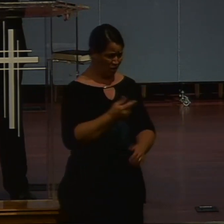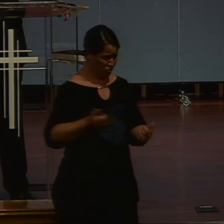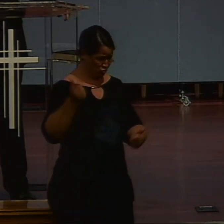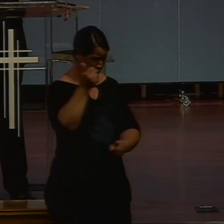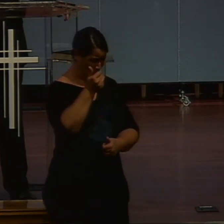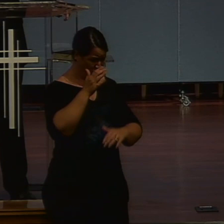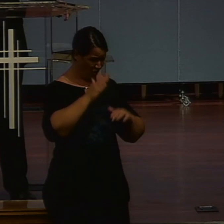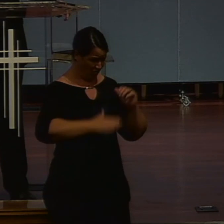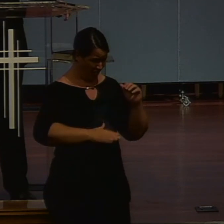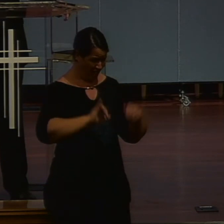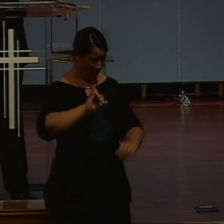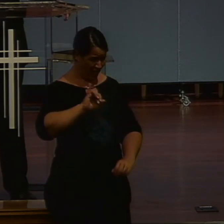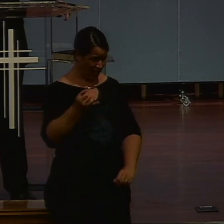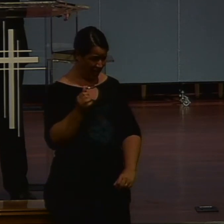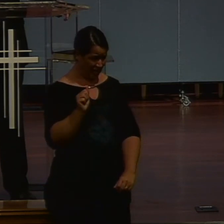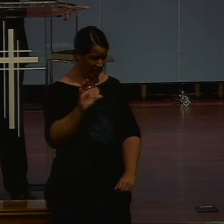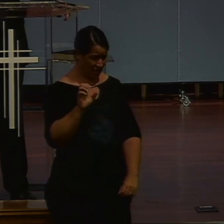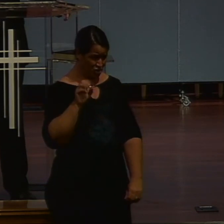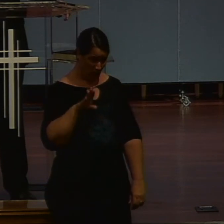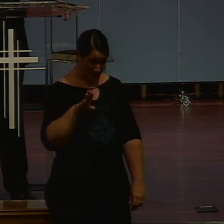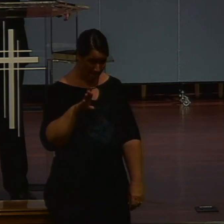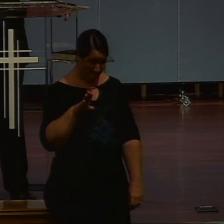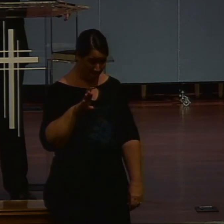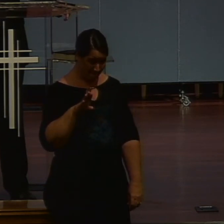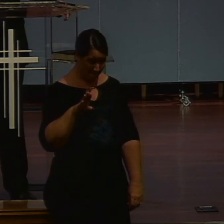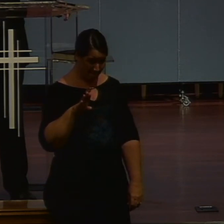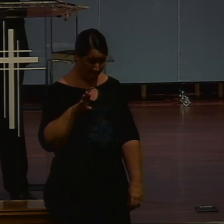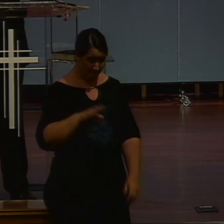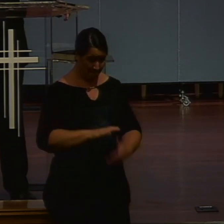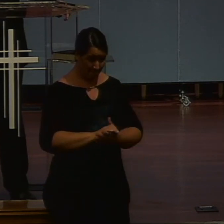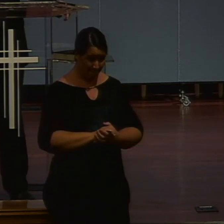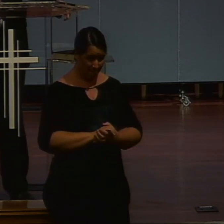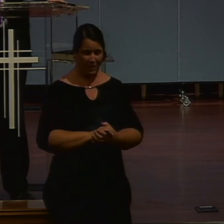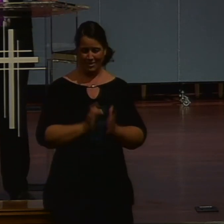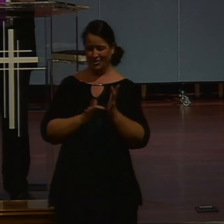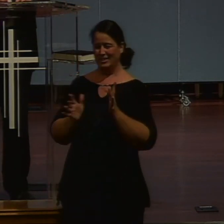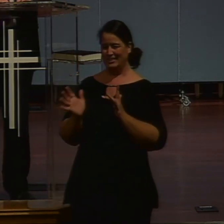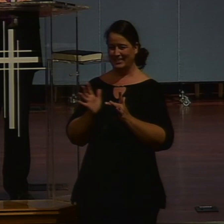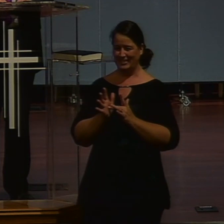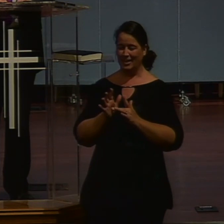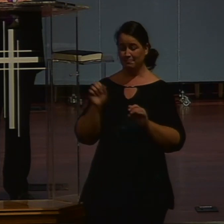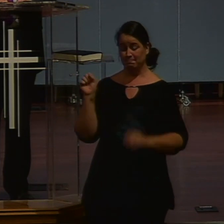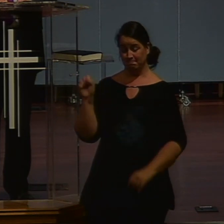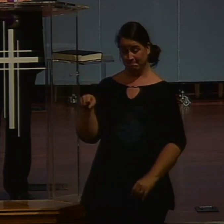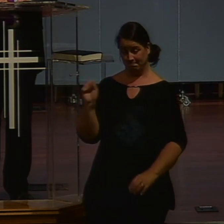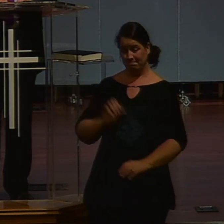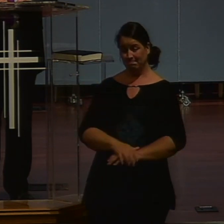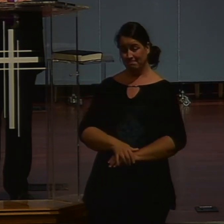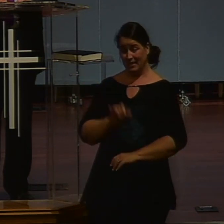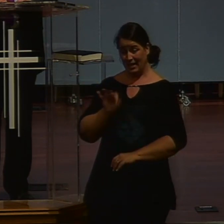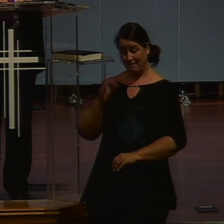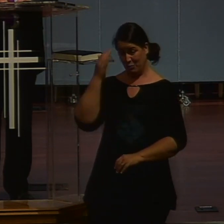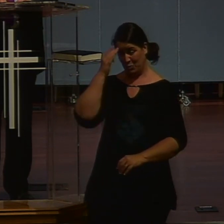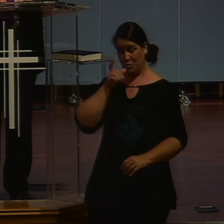Jesus is going to jump on this conversation. Of course. He does jump in the conversation. If you